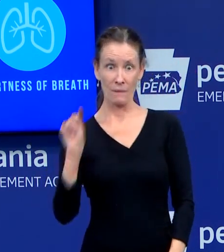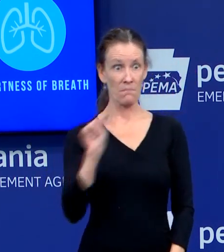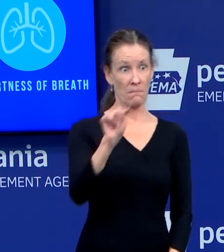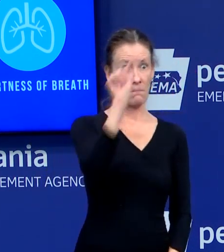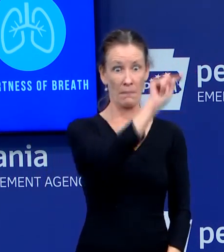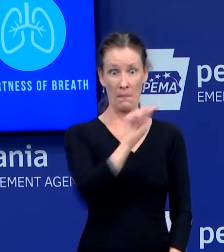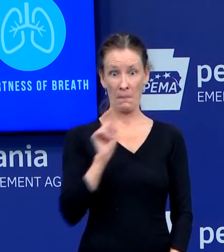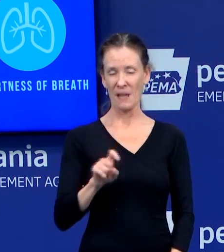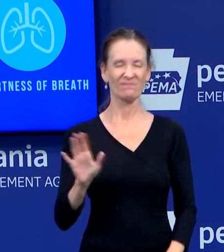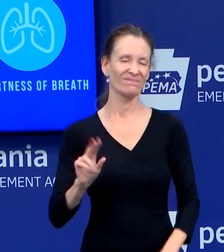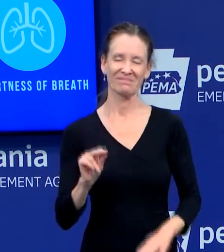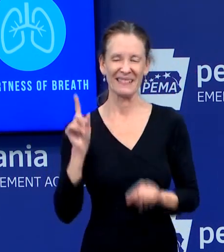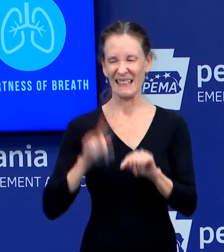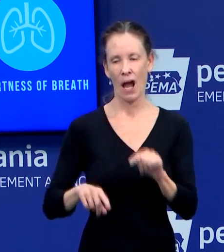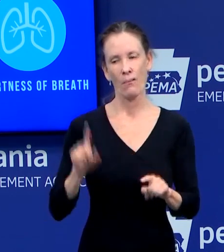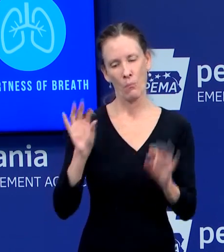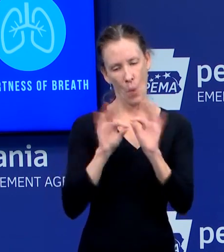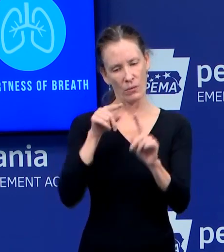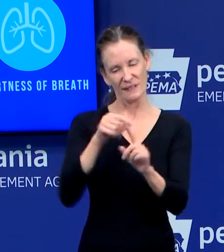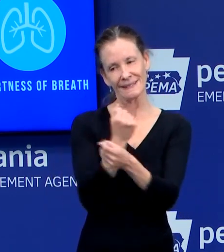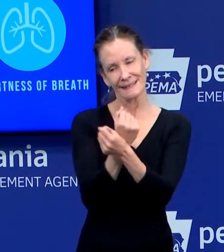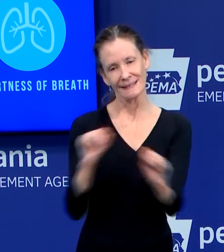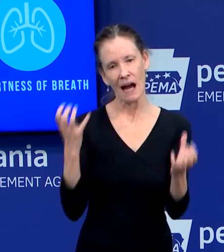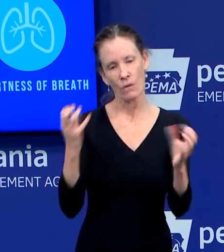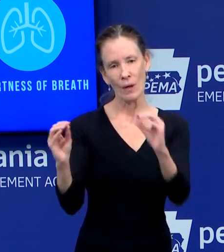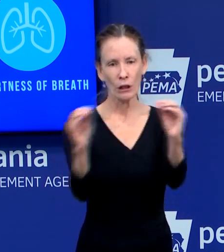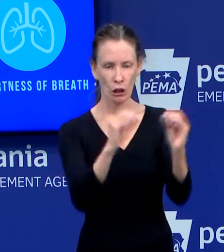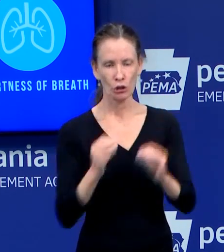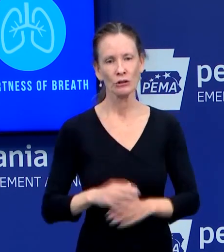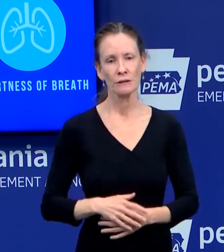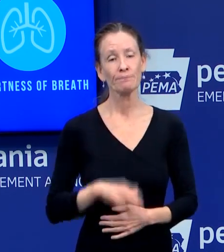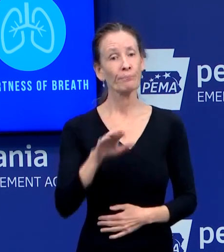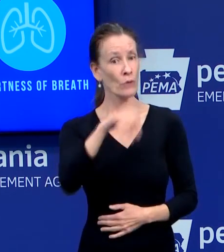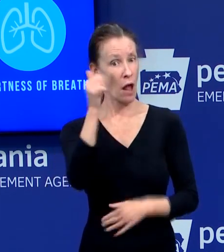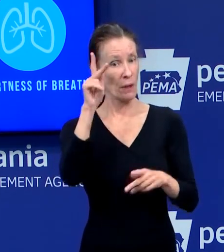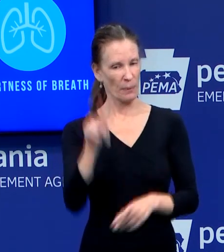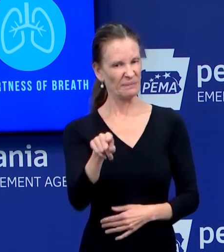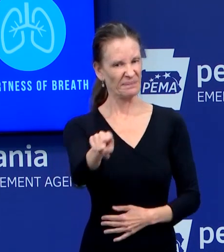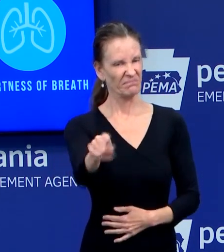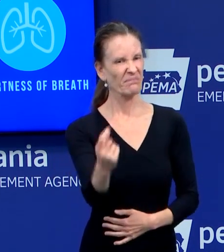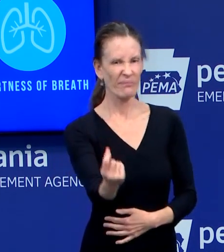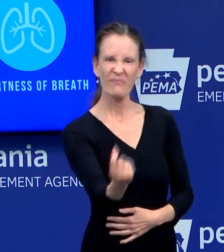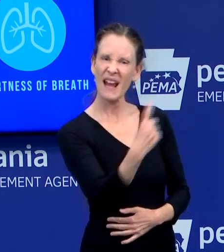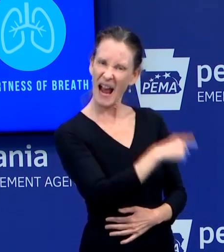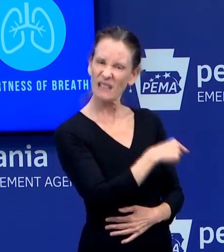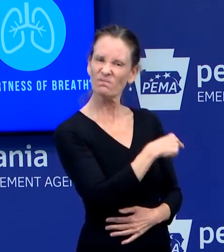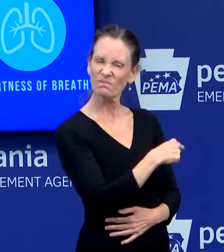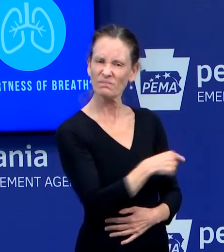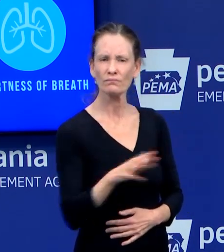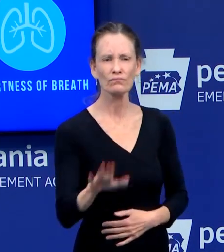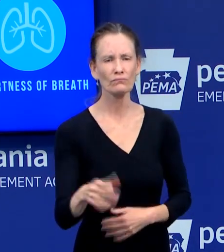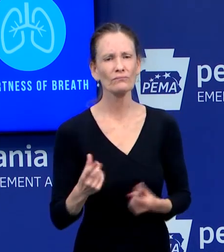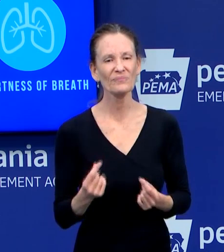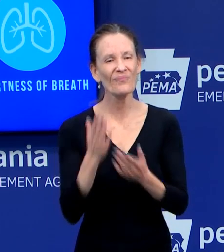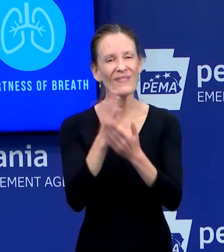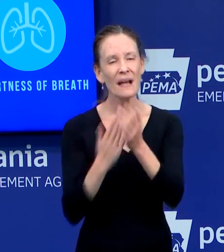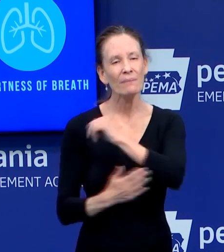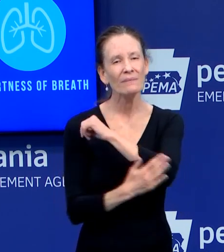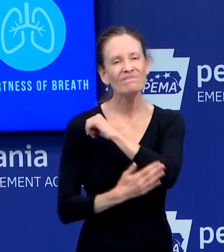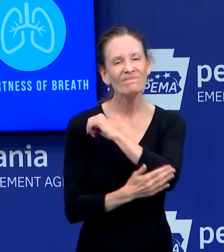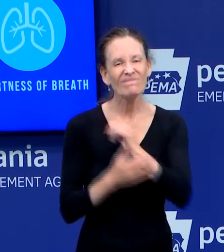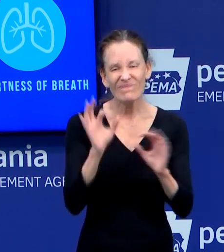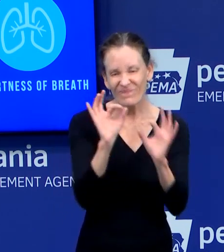the, um, concern that I'm hearing is that municipalities that don't have like a local health board won't necessarily know, like their